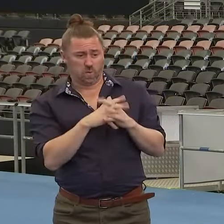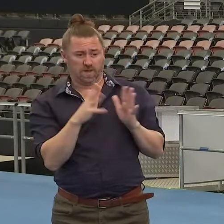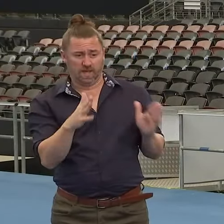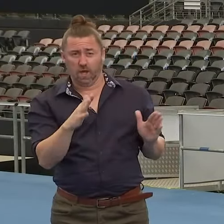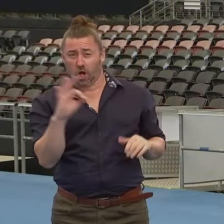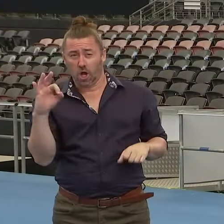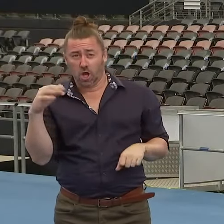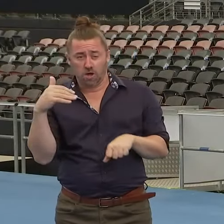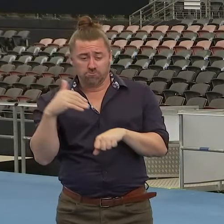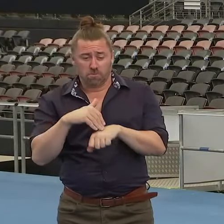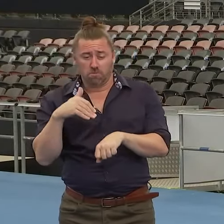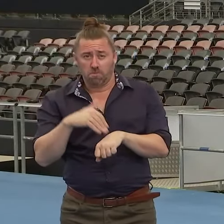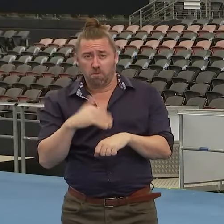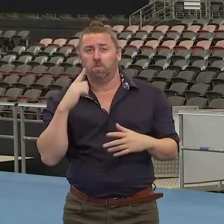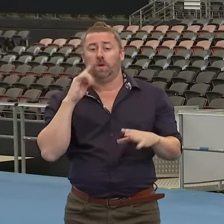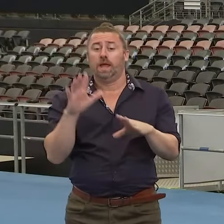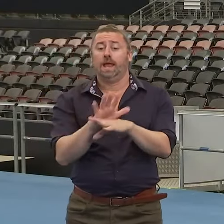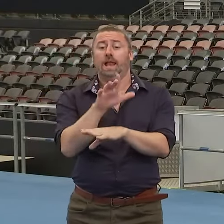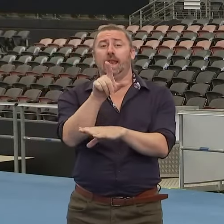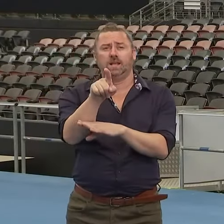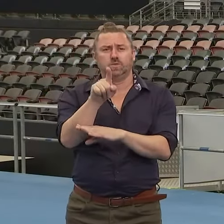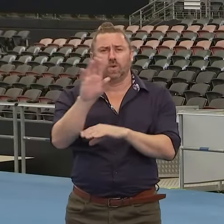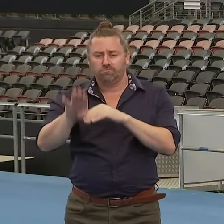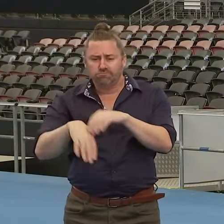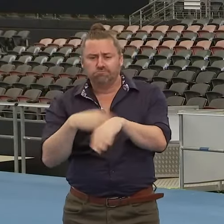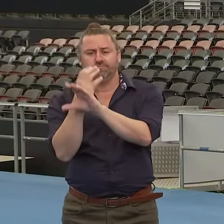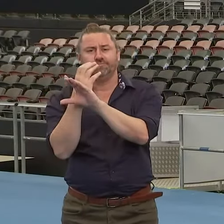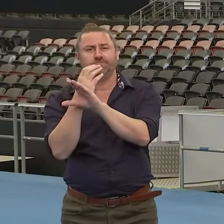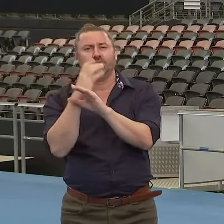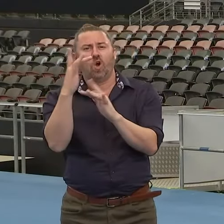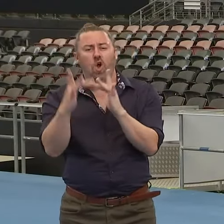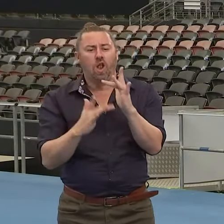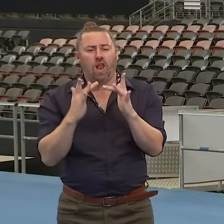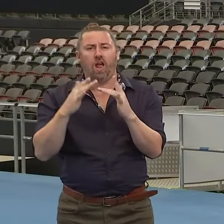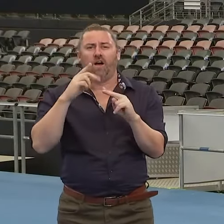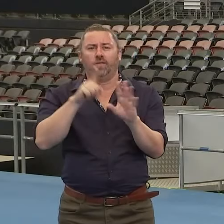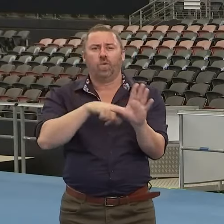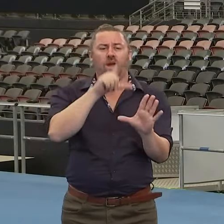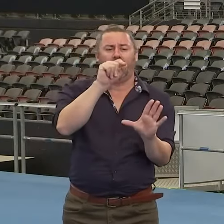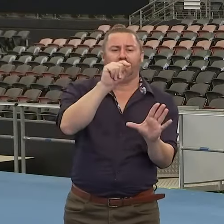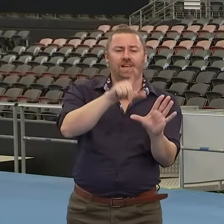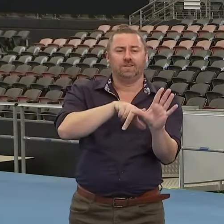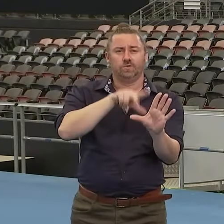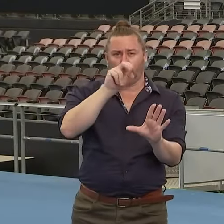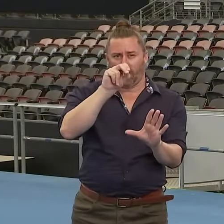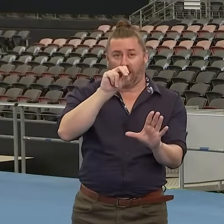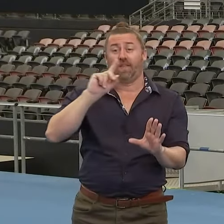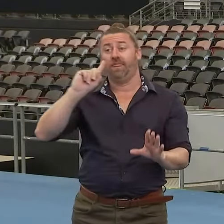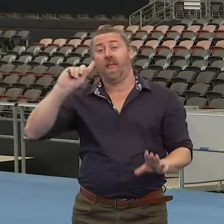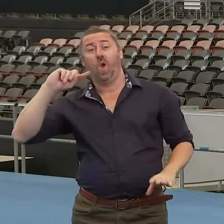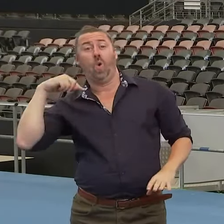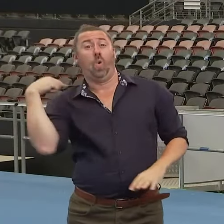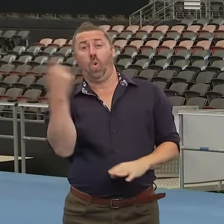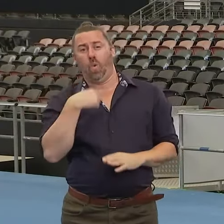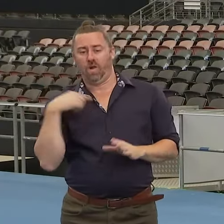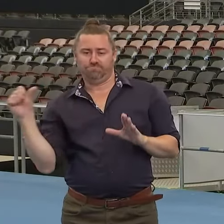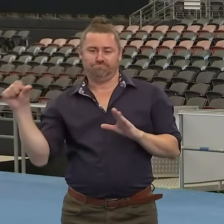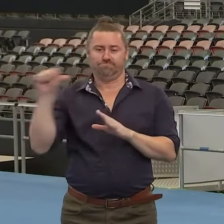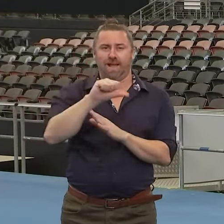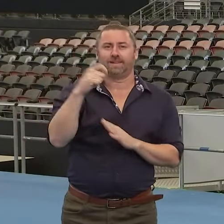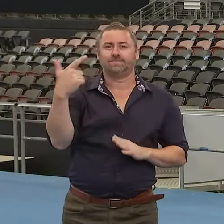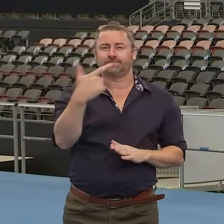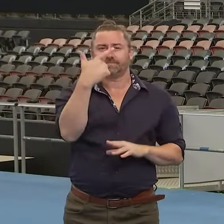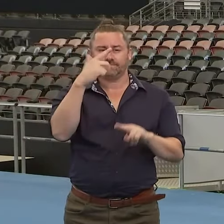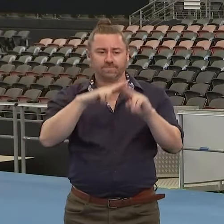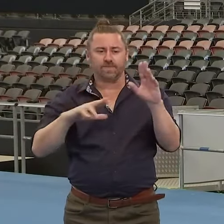of school. Next week, we start remote learning for 11 and 12s. And we're all back to school on the 7th of February. We have a